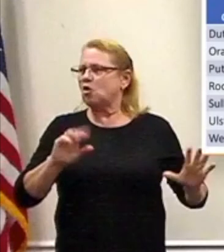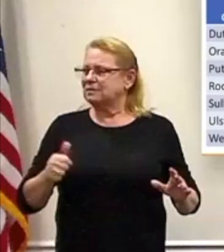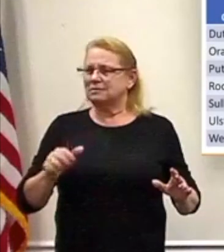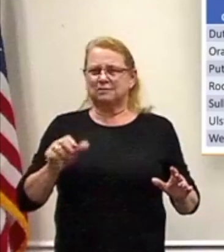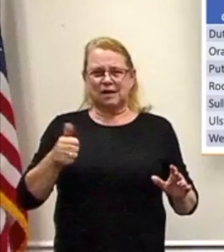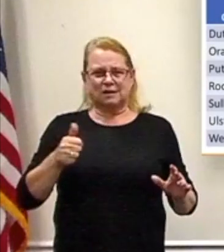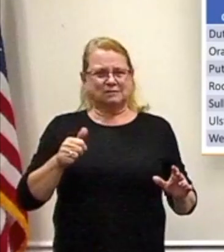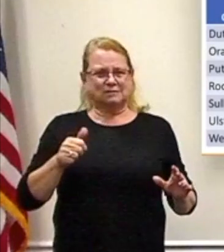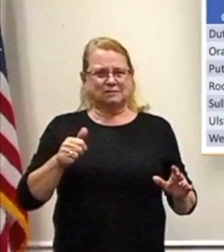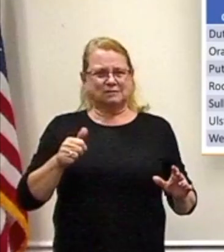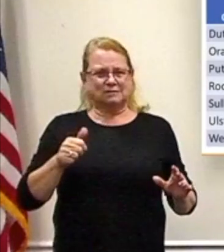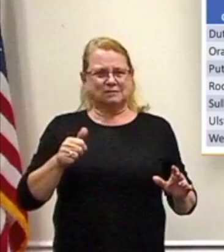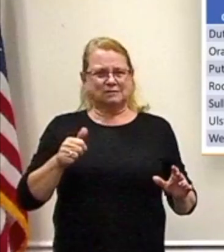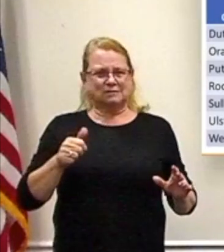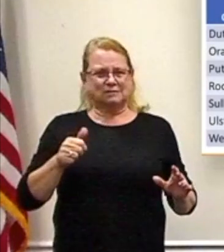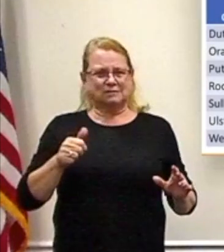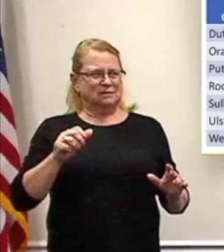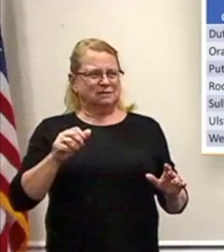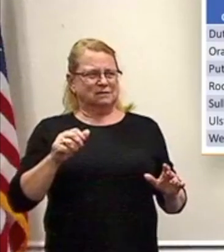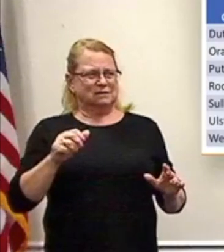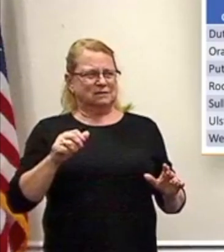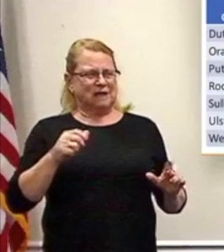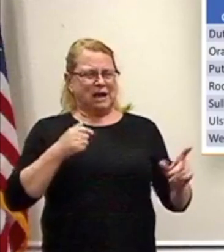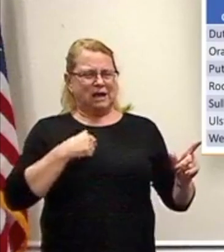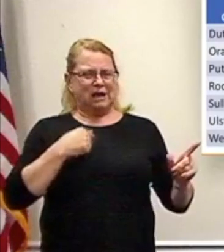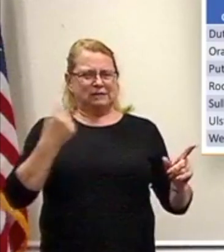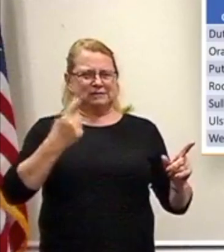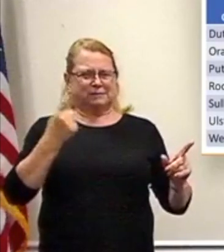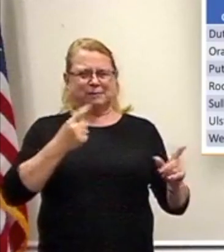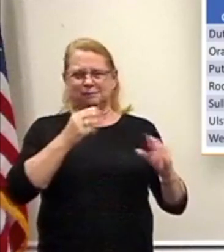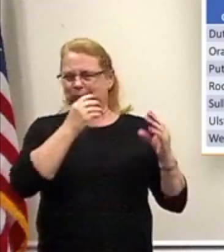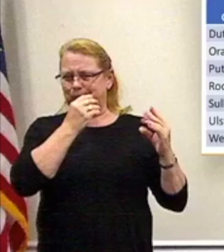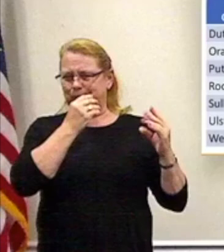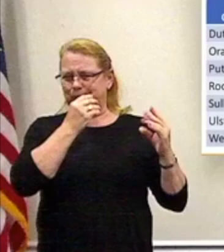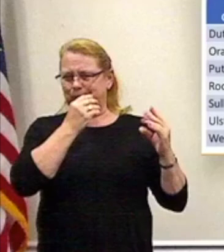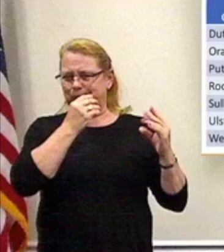10. Okay, I'm being whispered to.